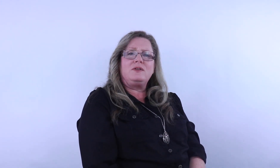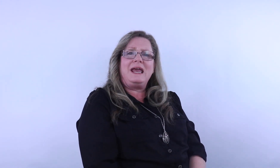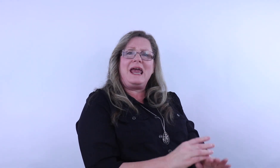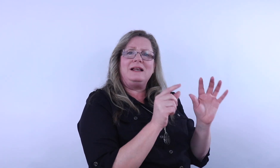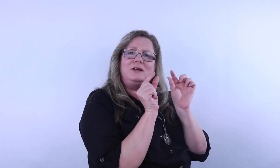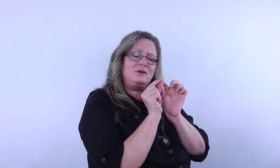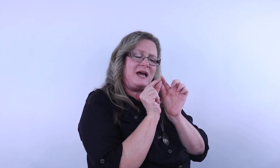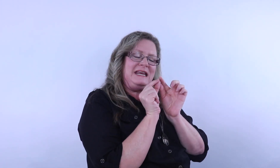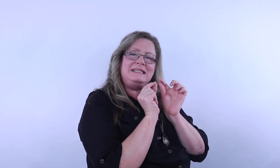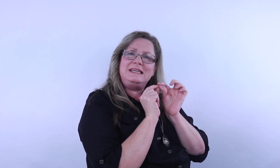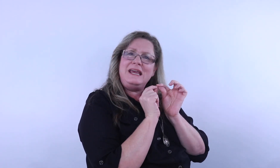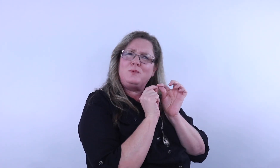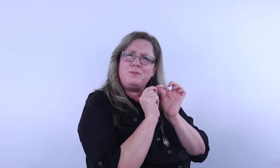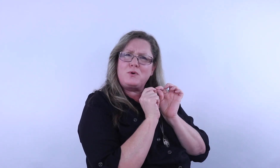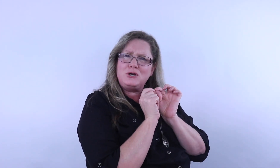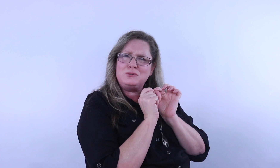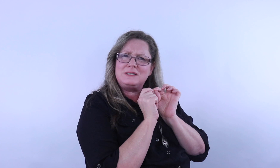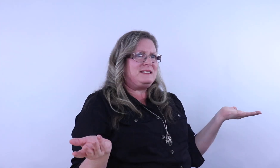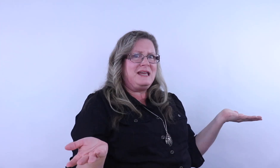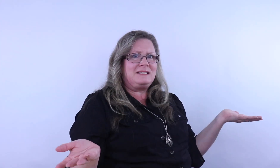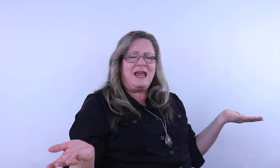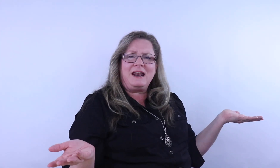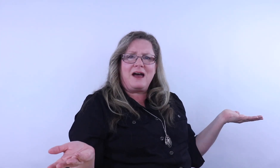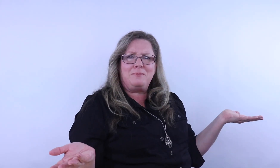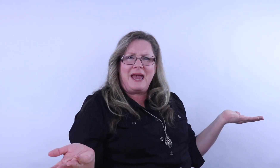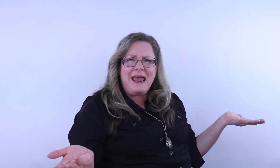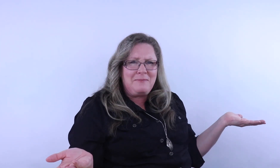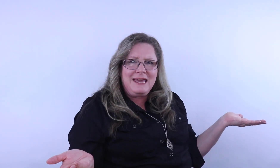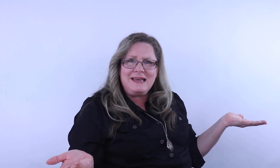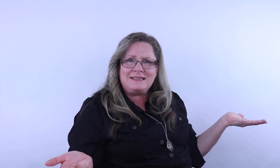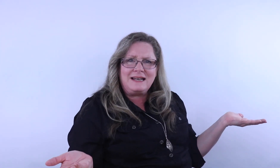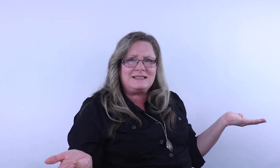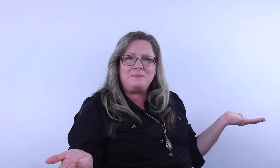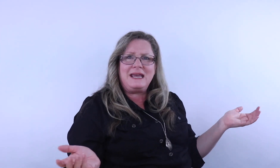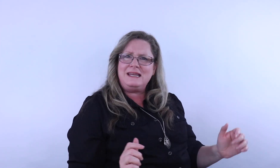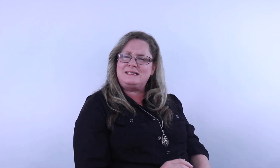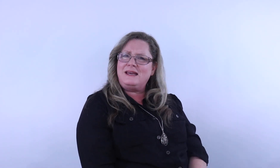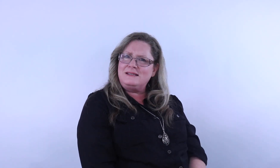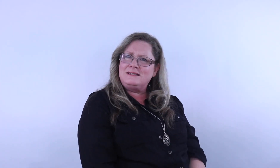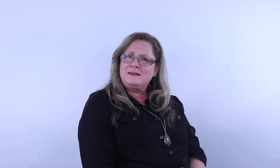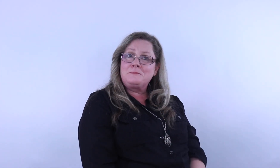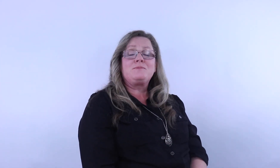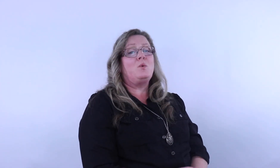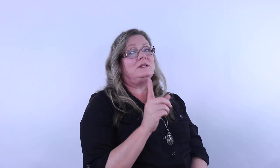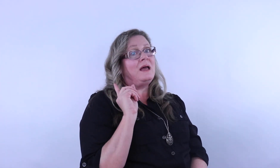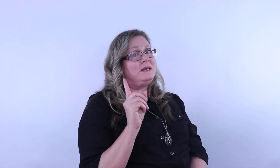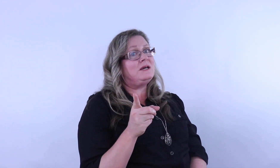can a little tiny seed reproduce? Seeds can't have babies. That doesn't make any sense. Well let me tell